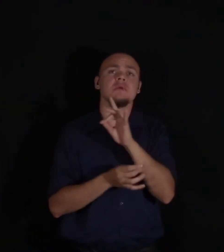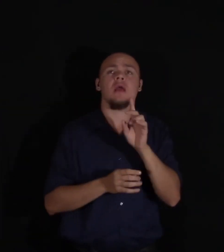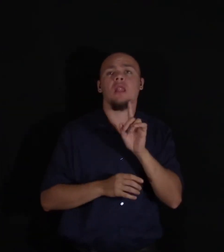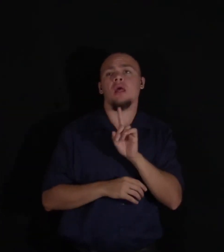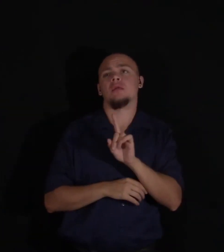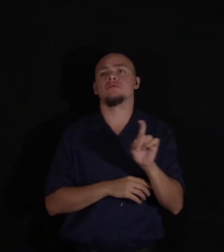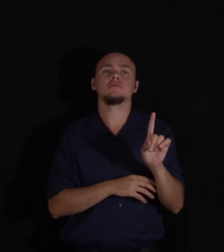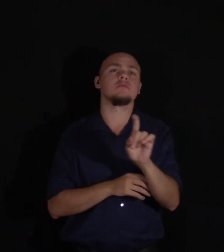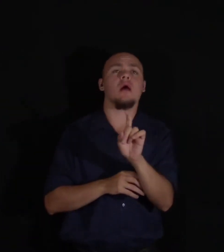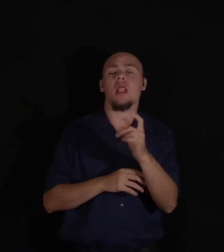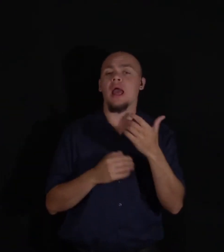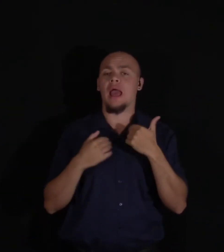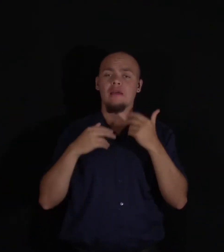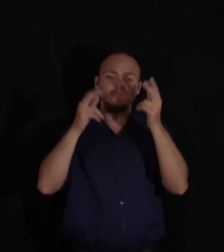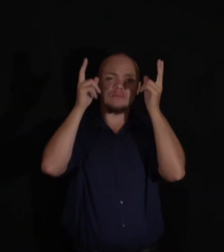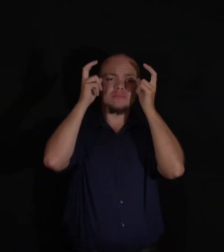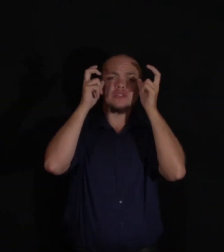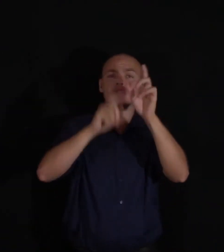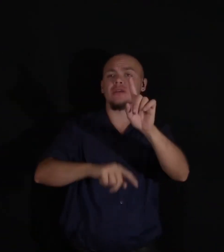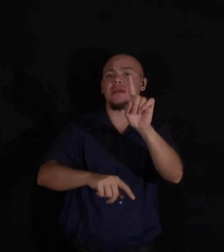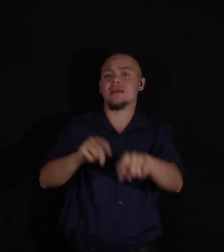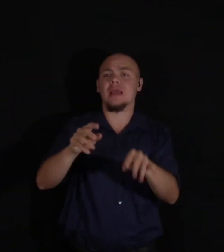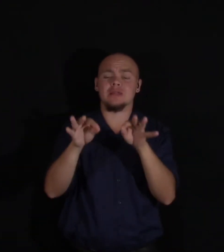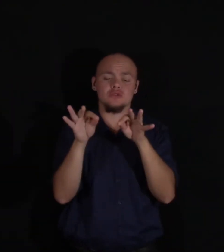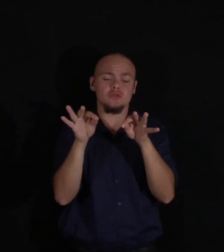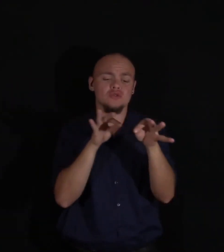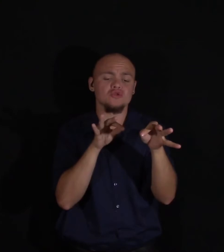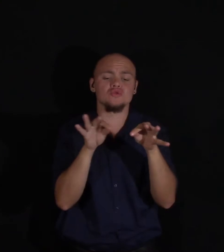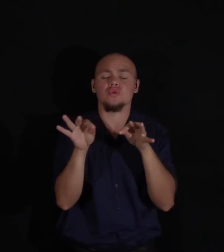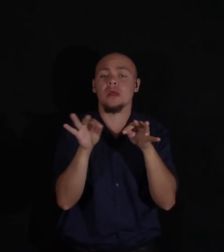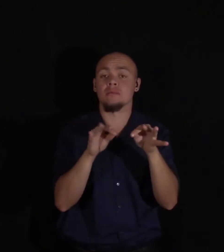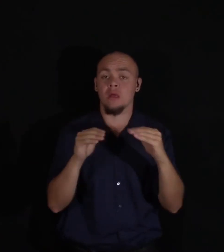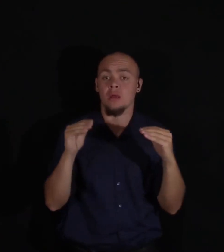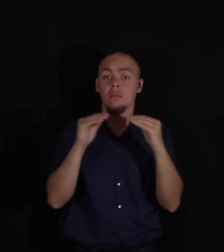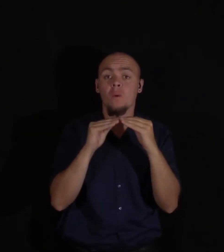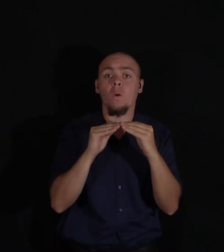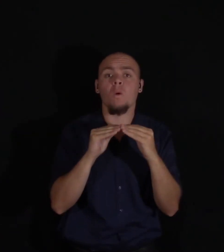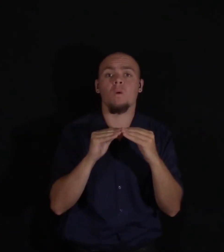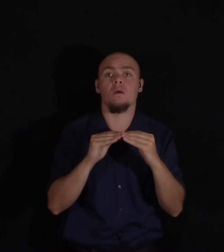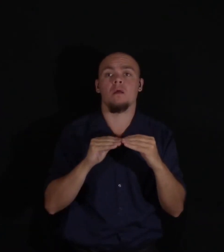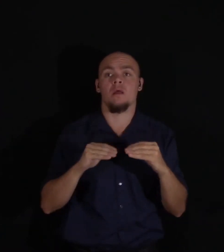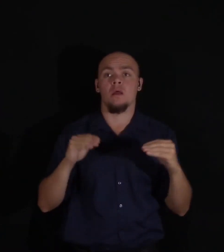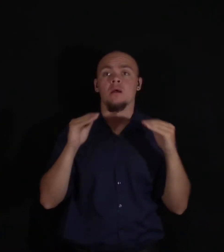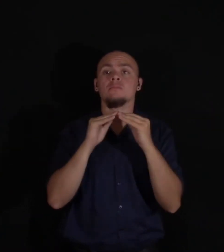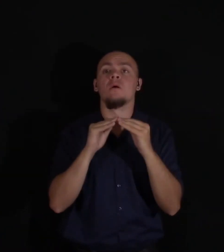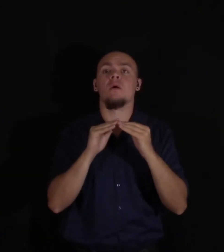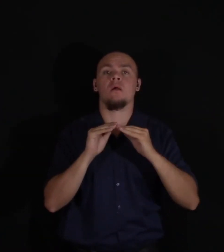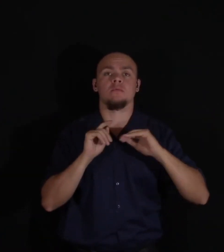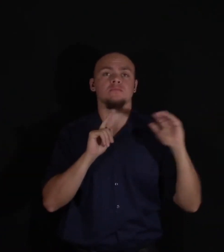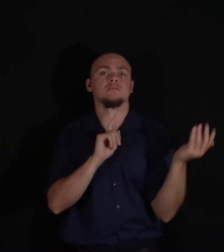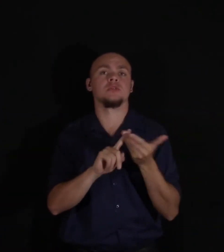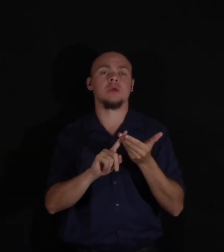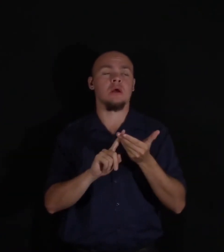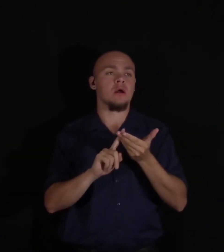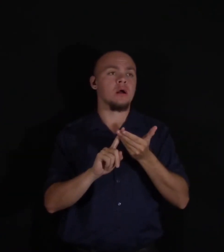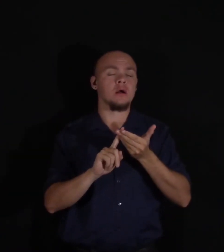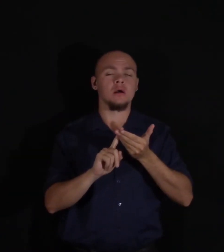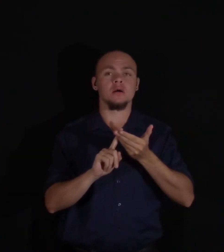mischief beyond description horrible, and more, much more, I persuaded myself, was yet behind.